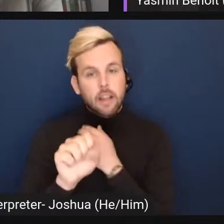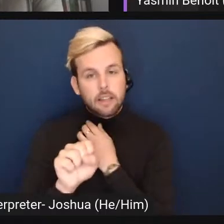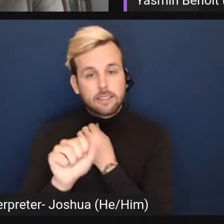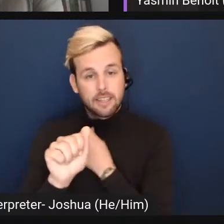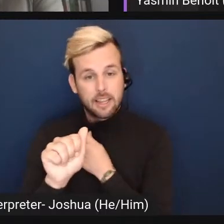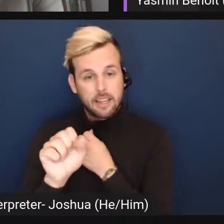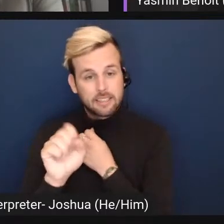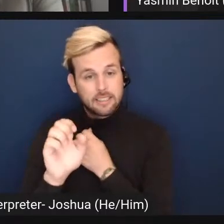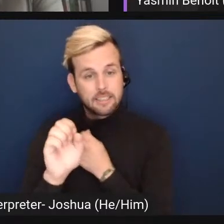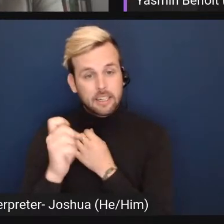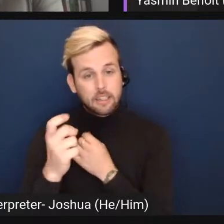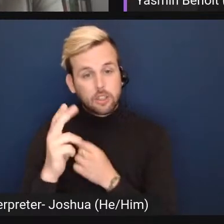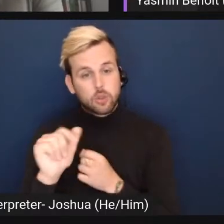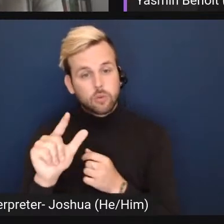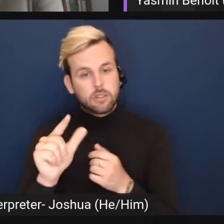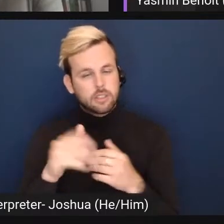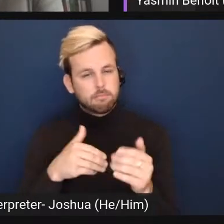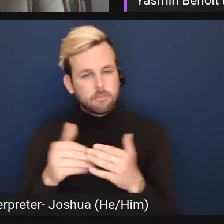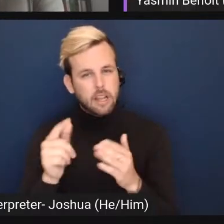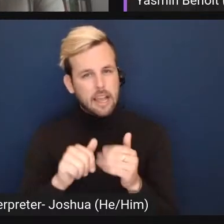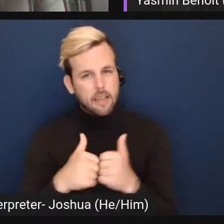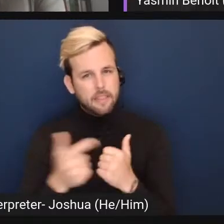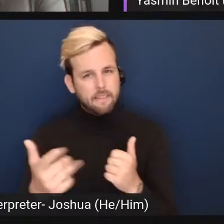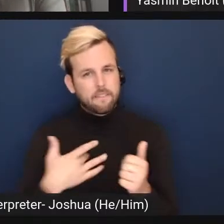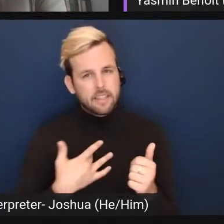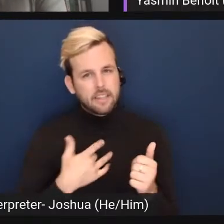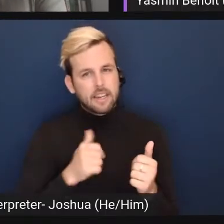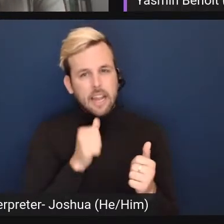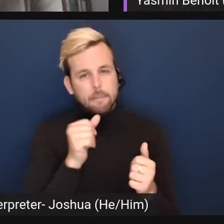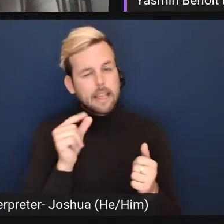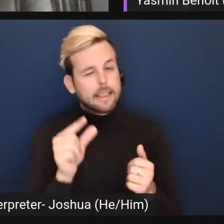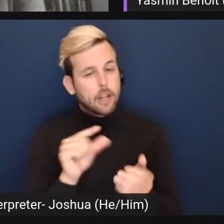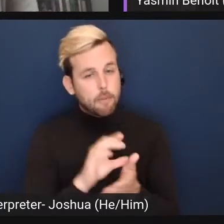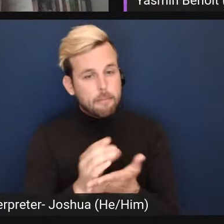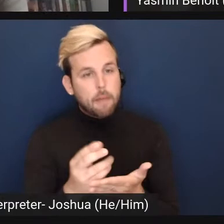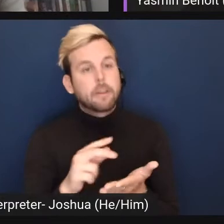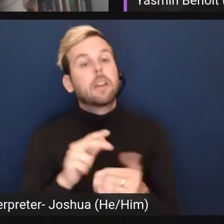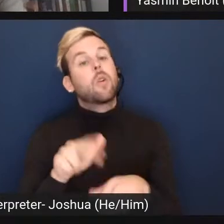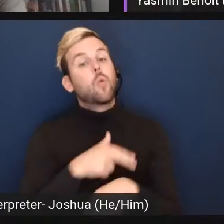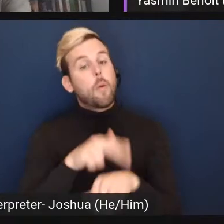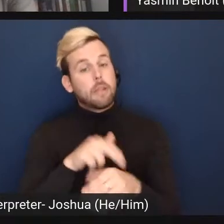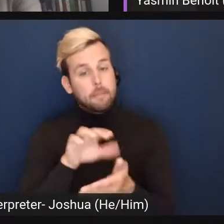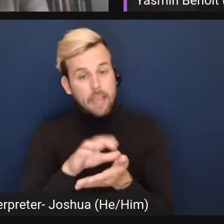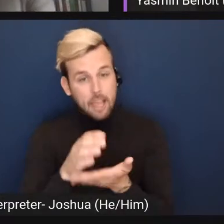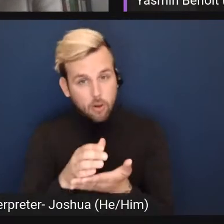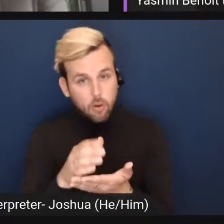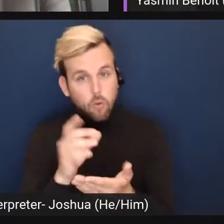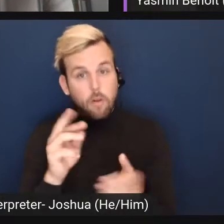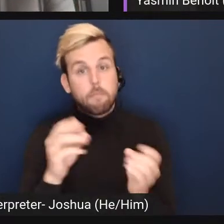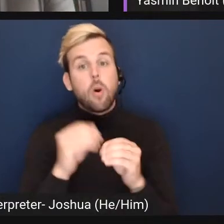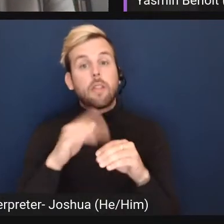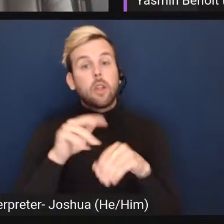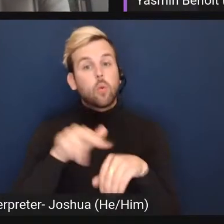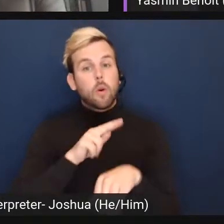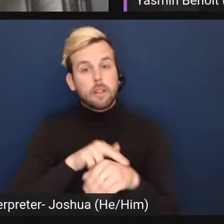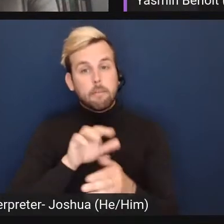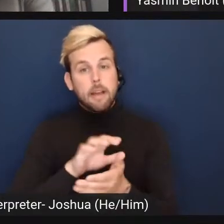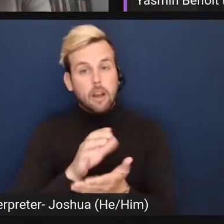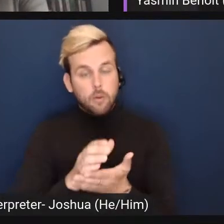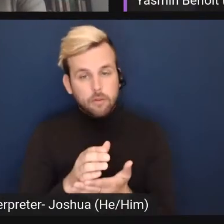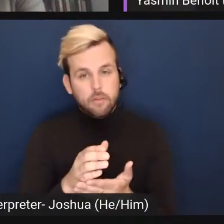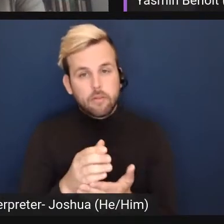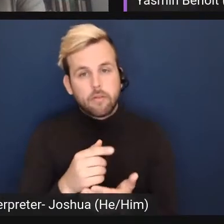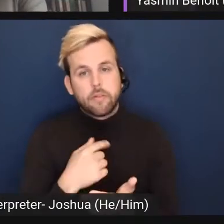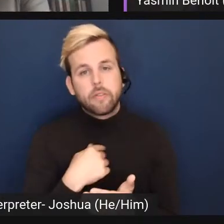feeling what some people would consider not being a little amount as being a normal amount or a more than normal amount, I don't really